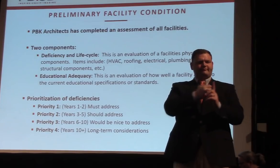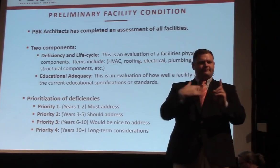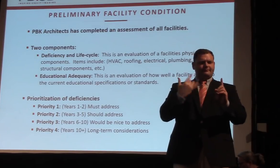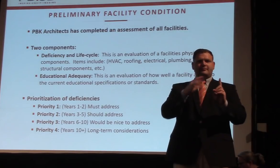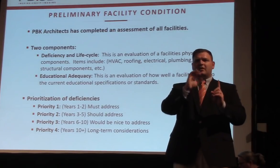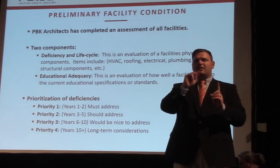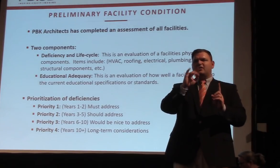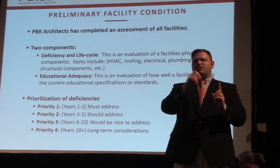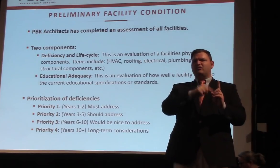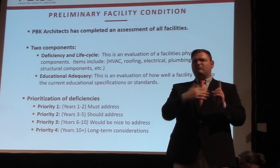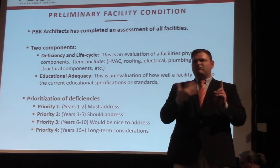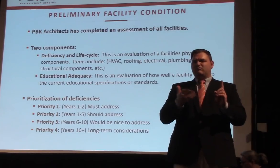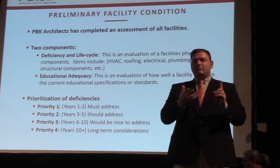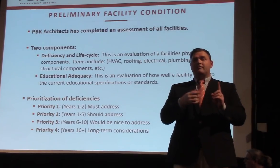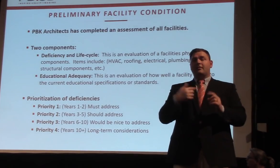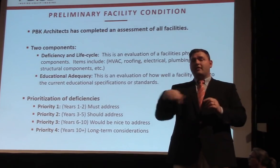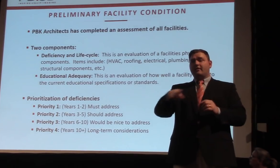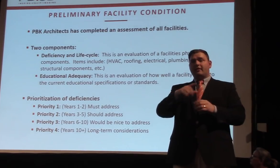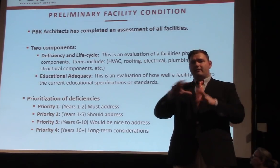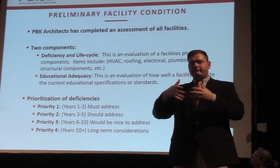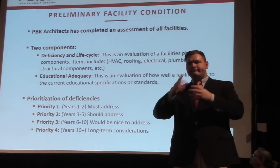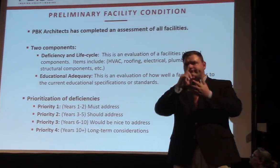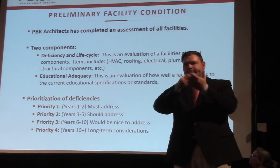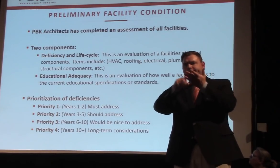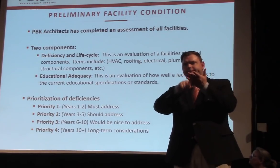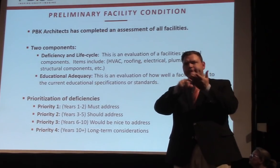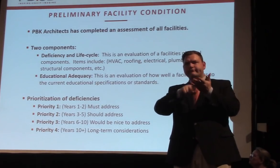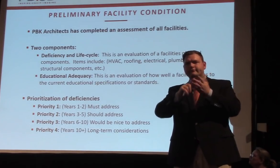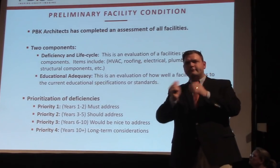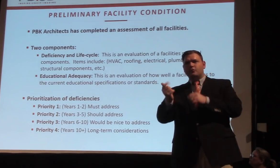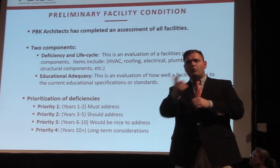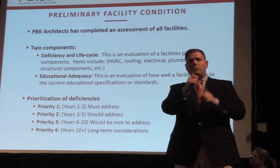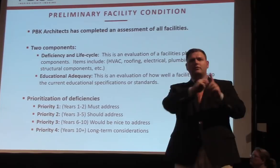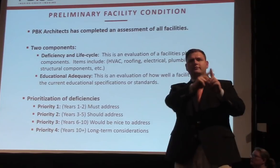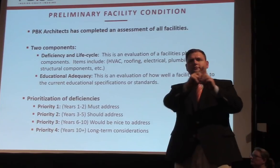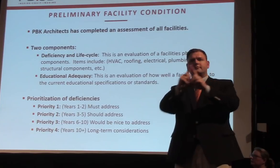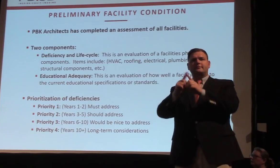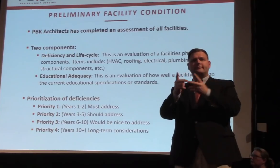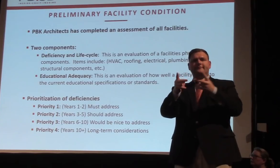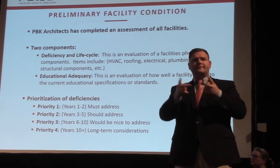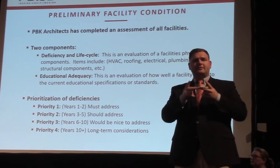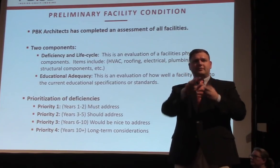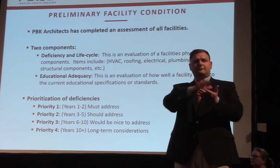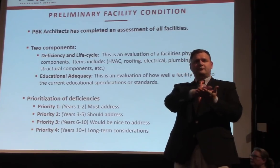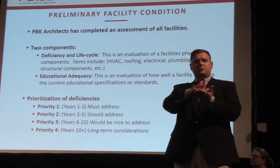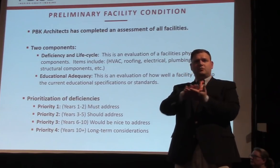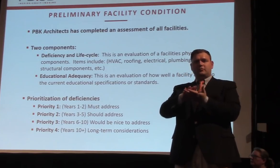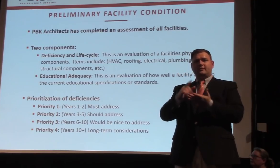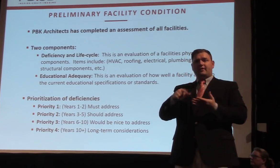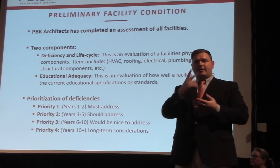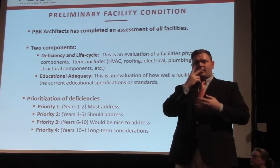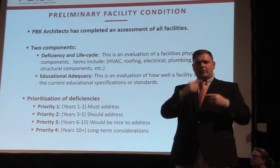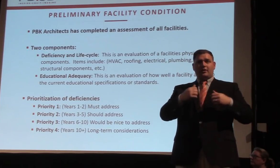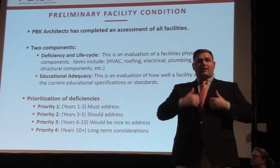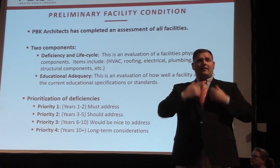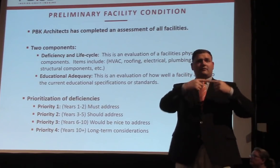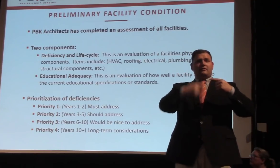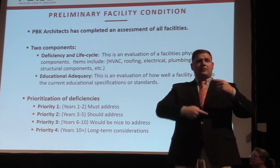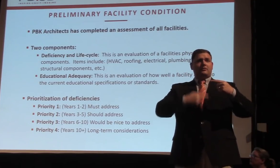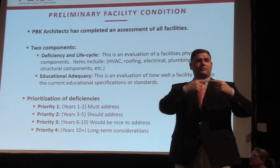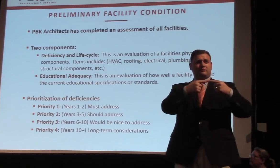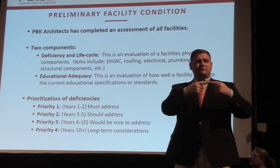facilities. They did two components to this assessment. They looked at life cycle deficiencies, and those are physical